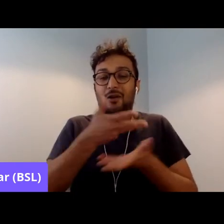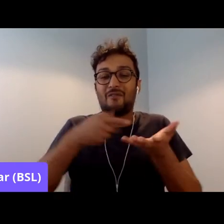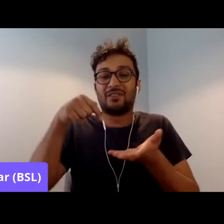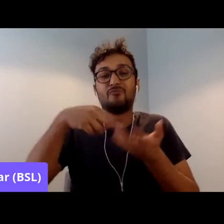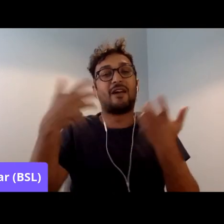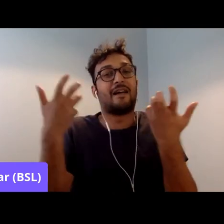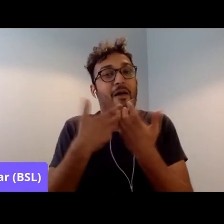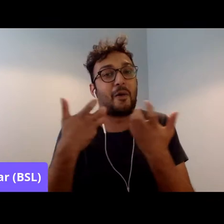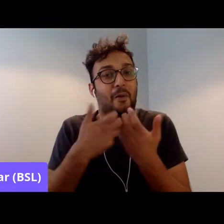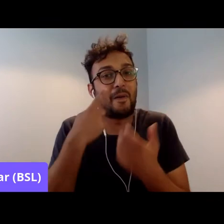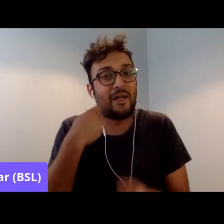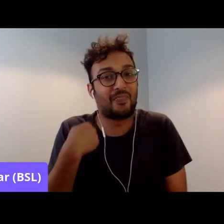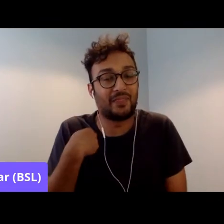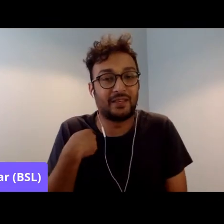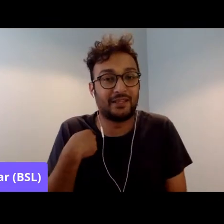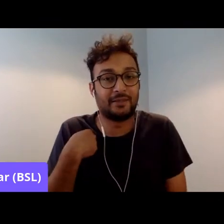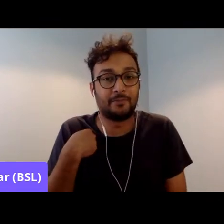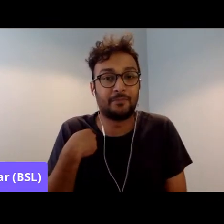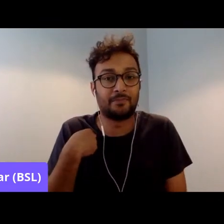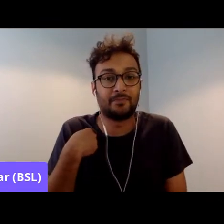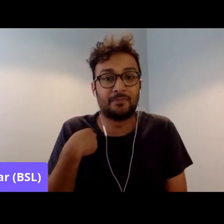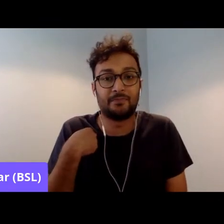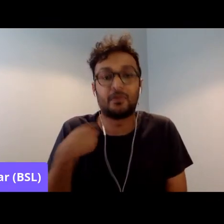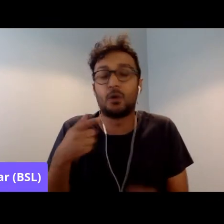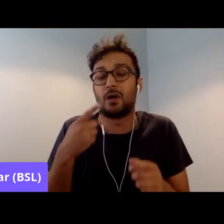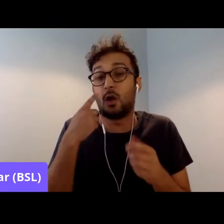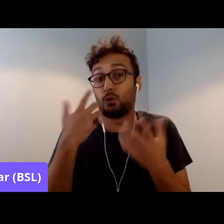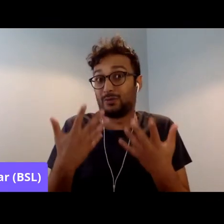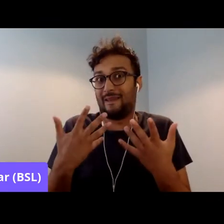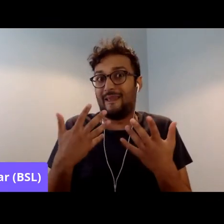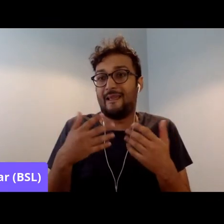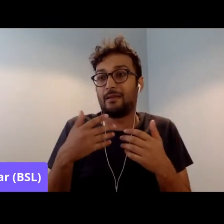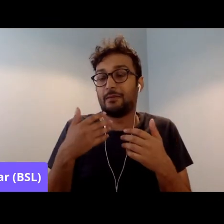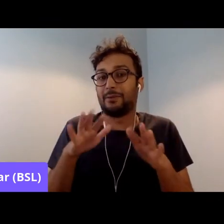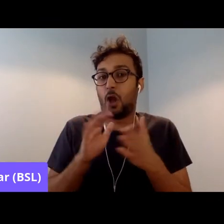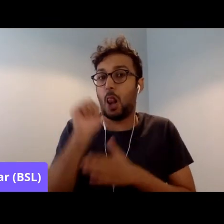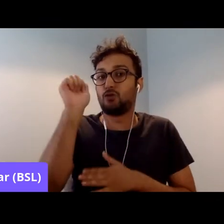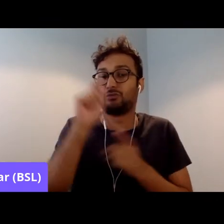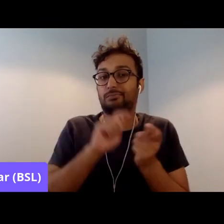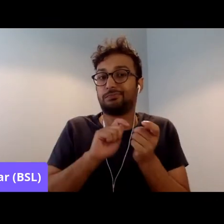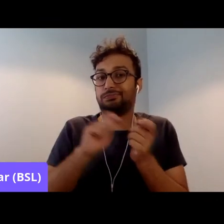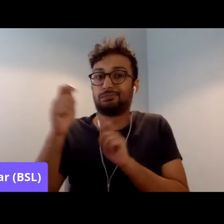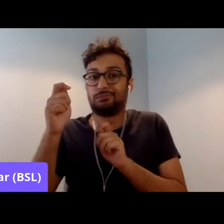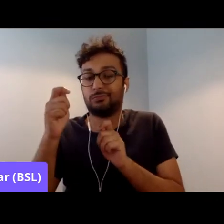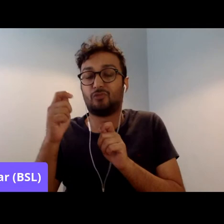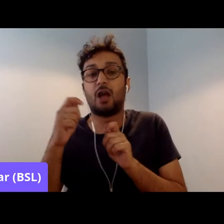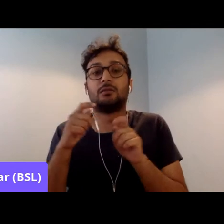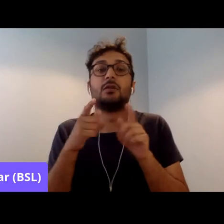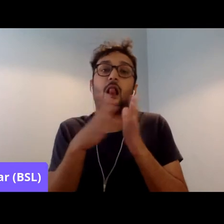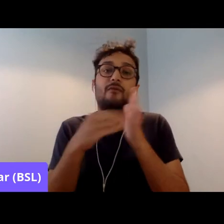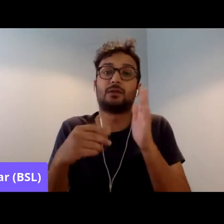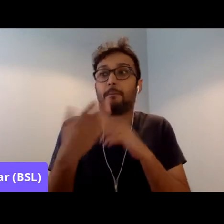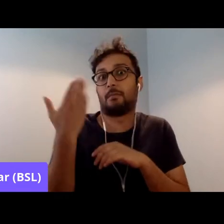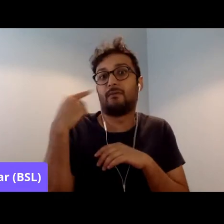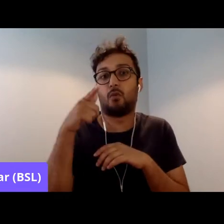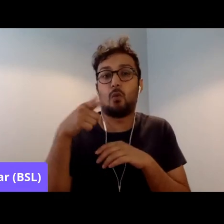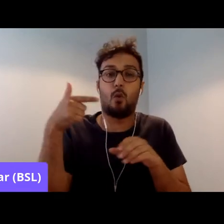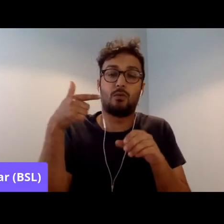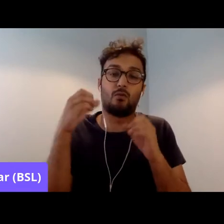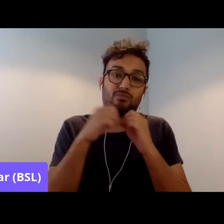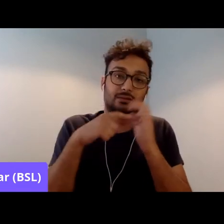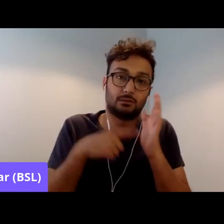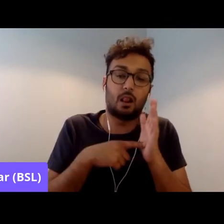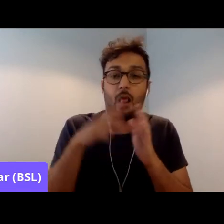I think today, there's been a cultural shift, especially because of the success of things like the Bristol Ghost Boykost that we described, but also the